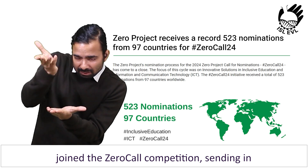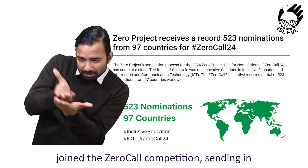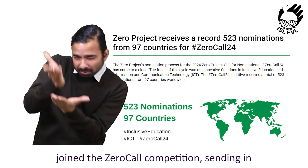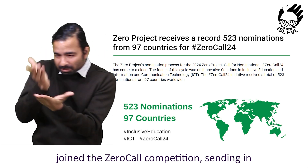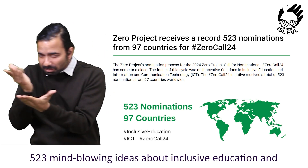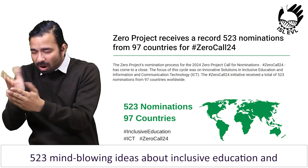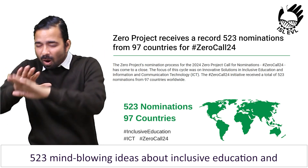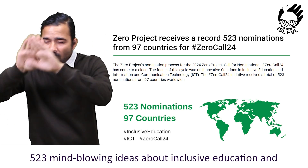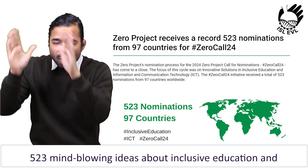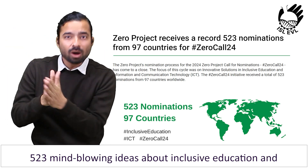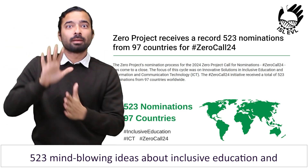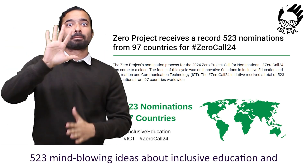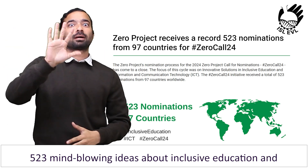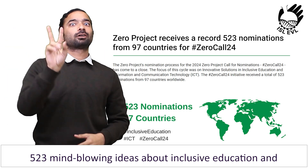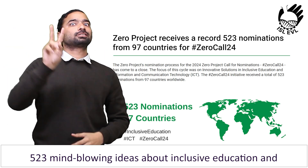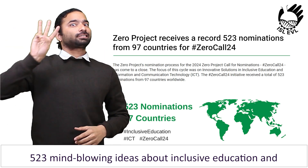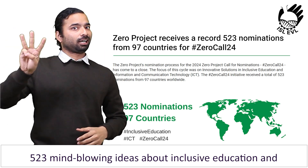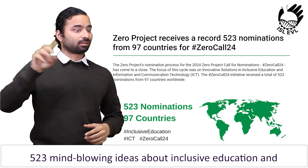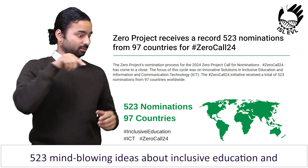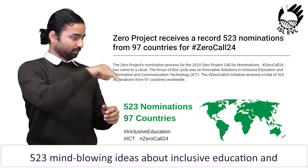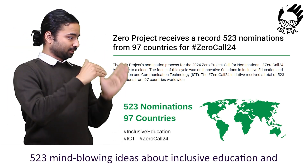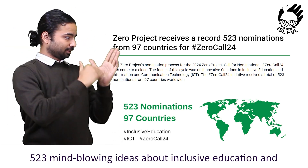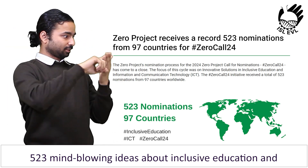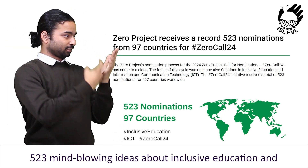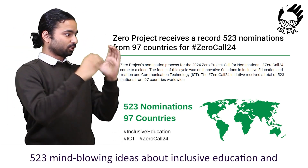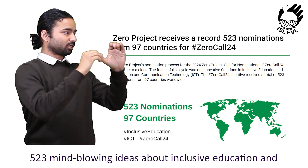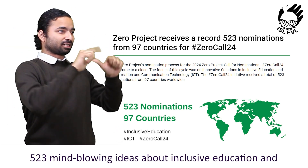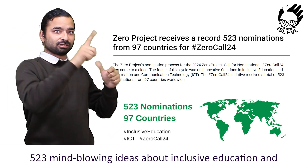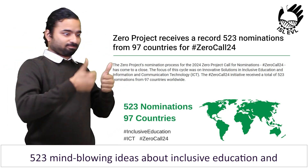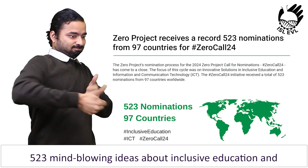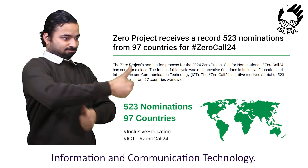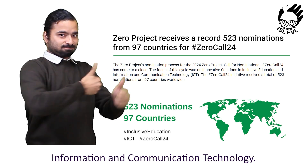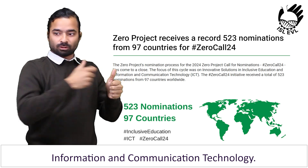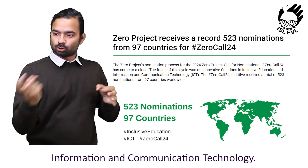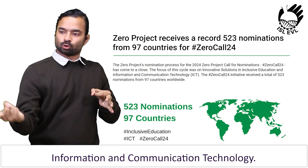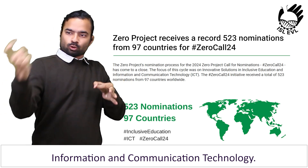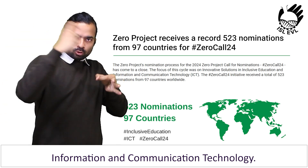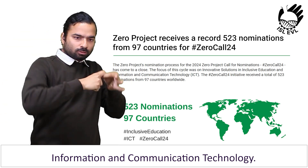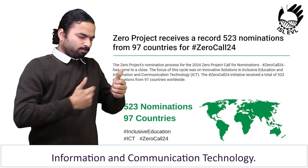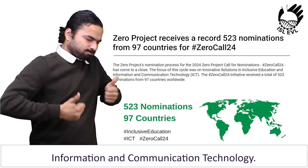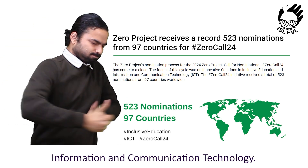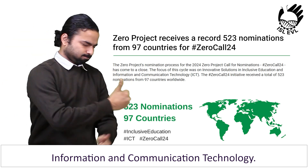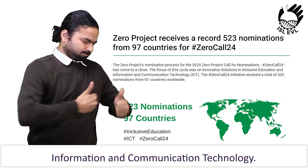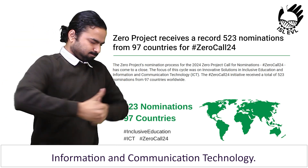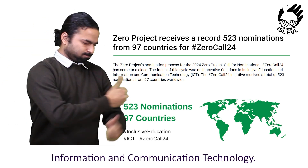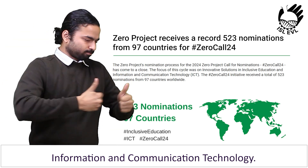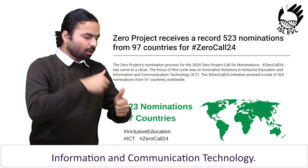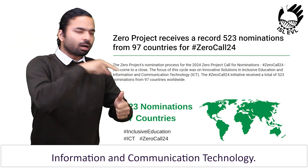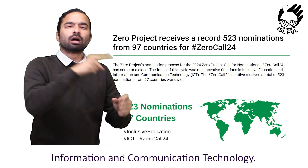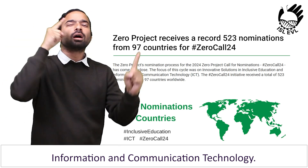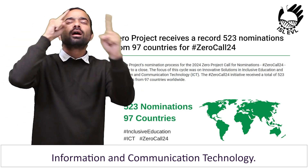competition, sending in 523 mind-blowing ideas about inclusive